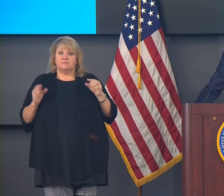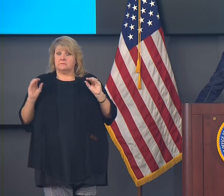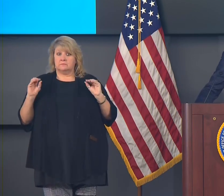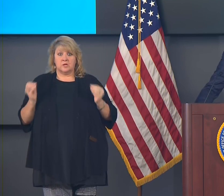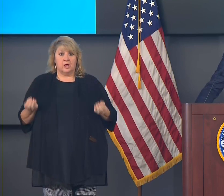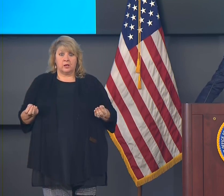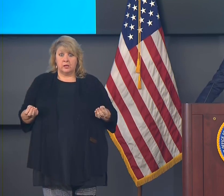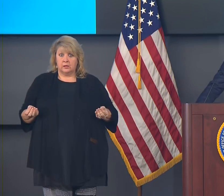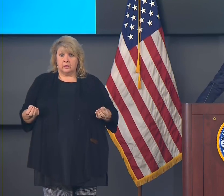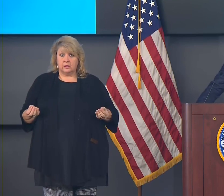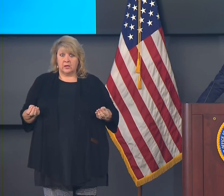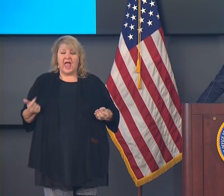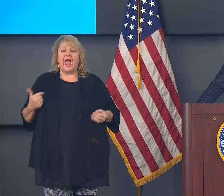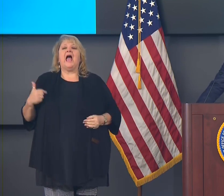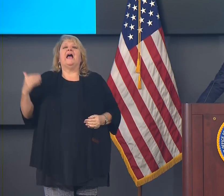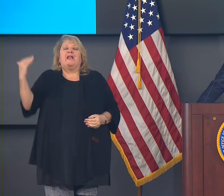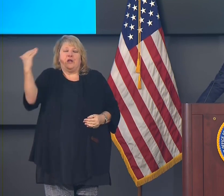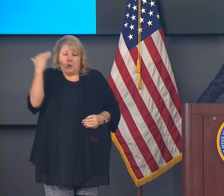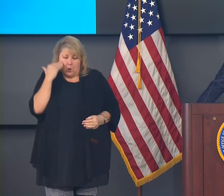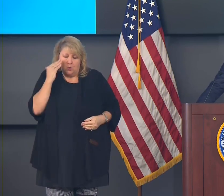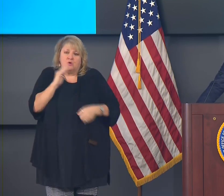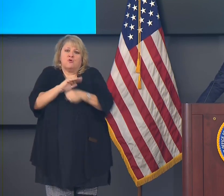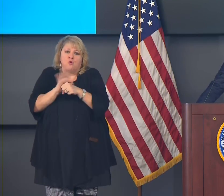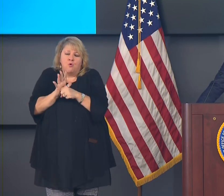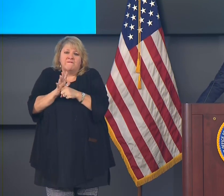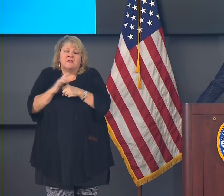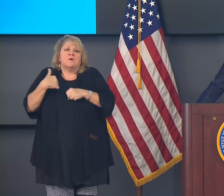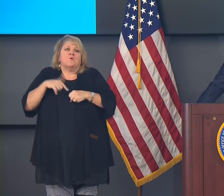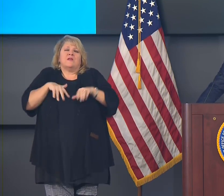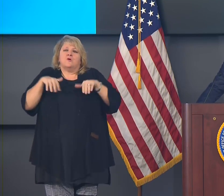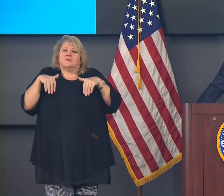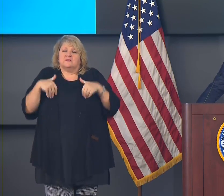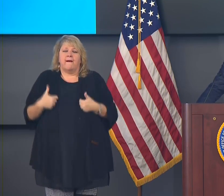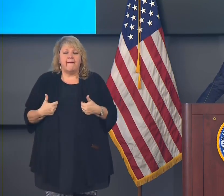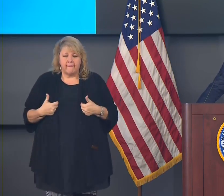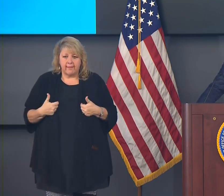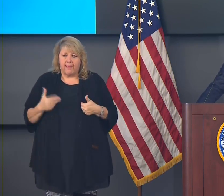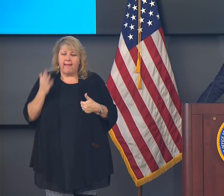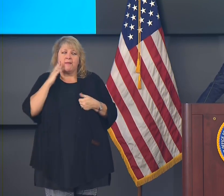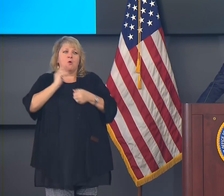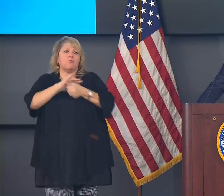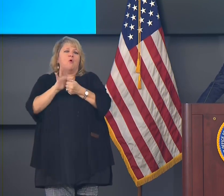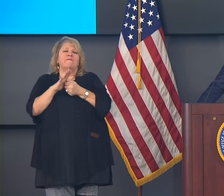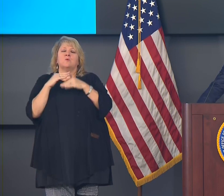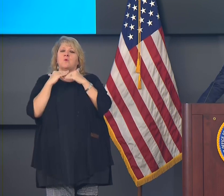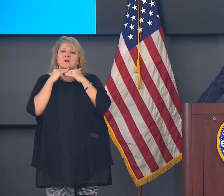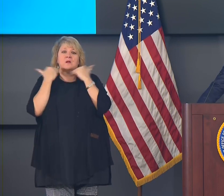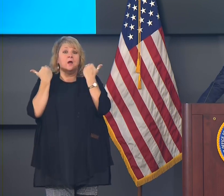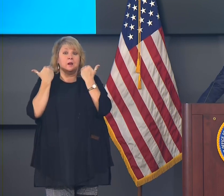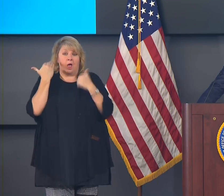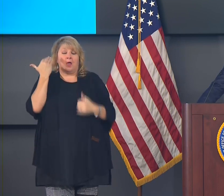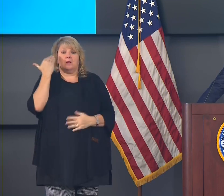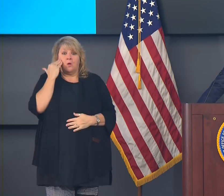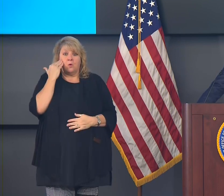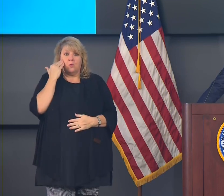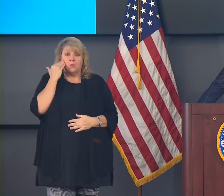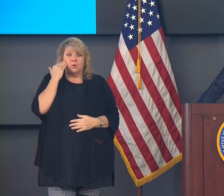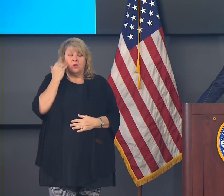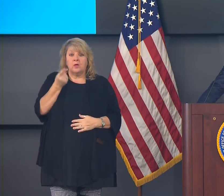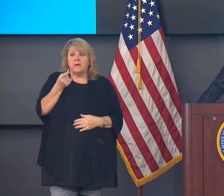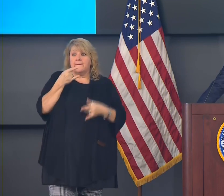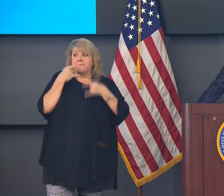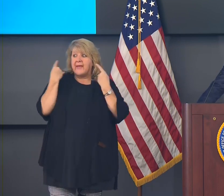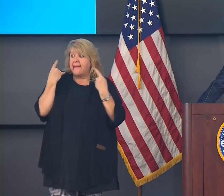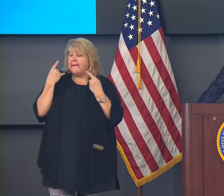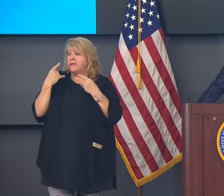fatigue here and around the country. If there was something other than wearing masks and physically distancing and washing your hands and staying home when you're sick